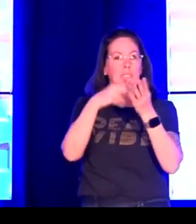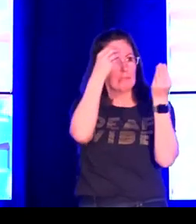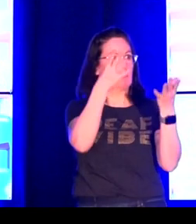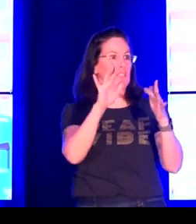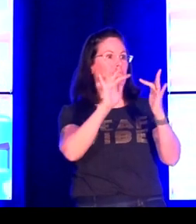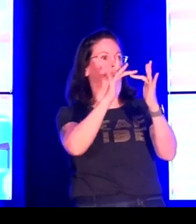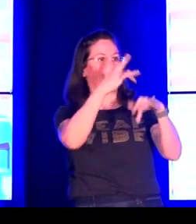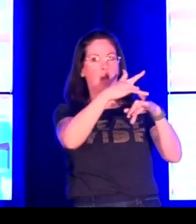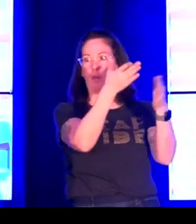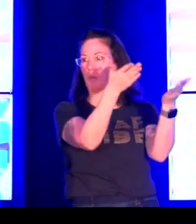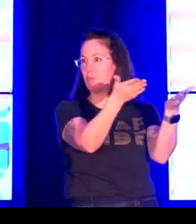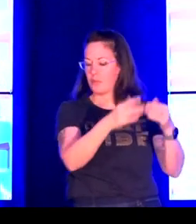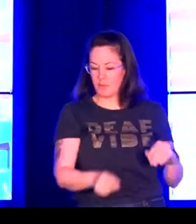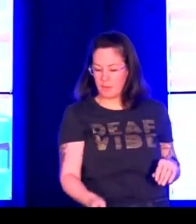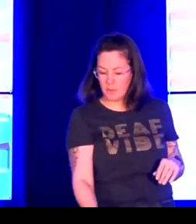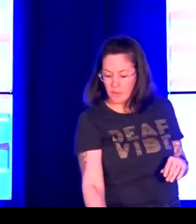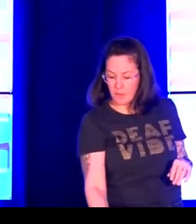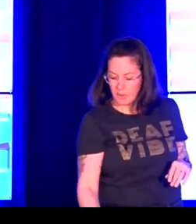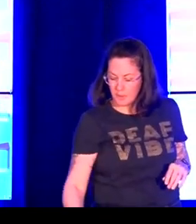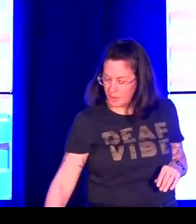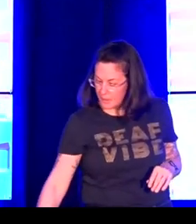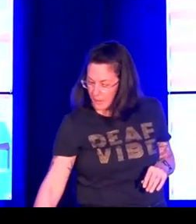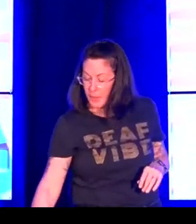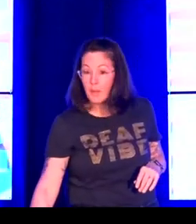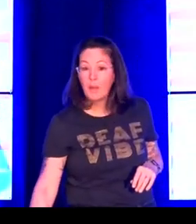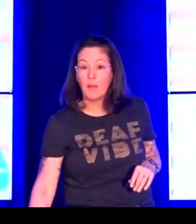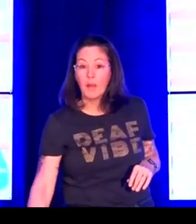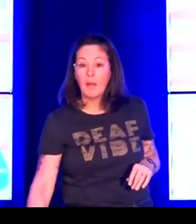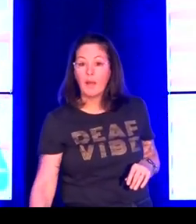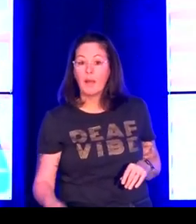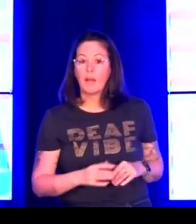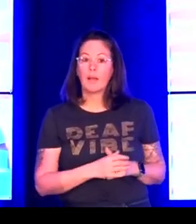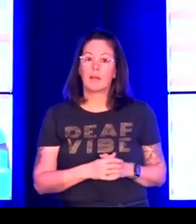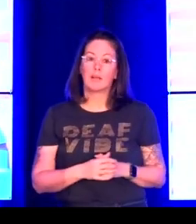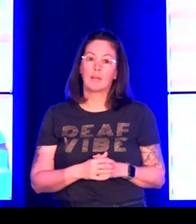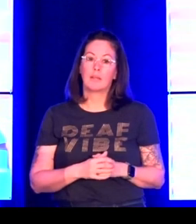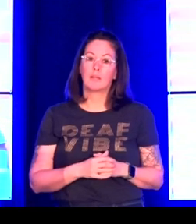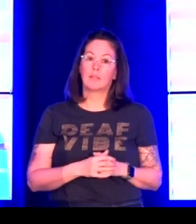information is immediately accessible online and considering how knowledge is shared.